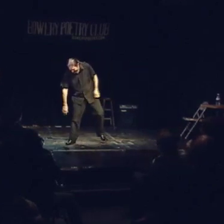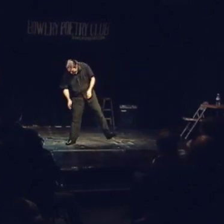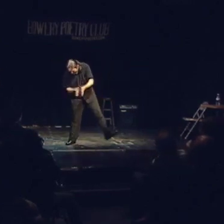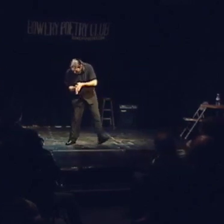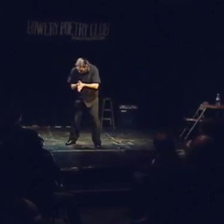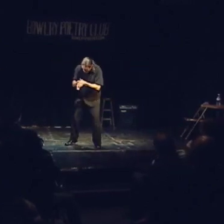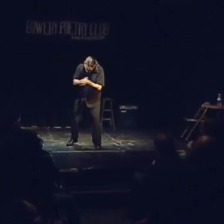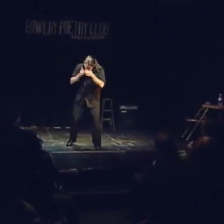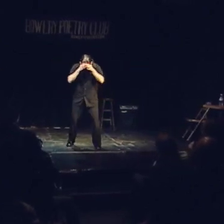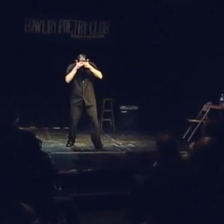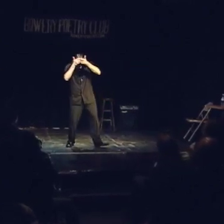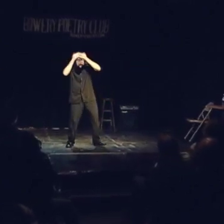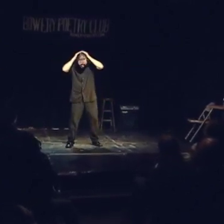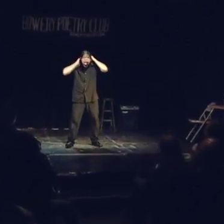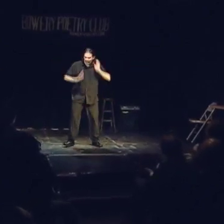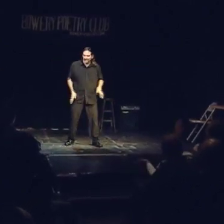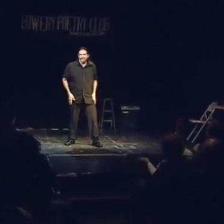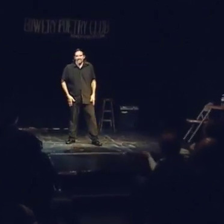Oh, it's great. Okay.